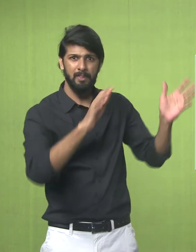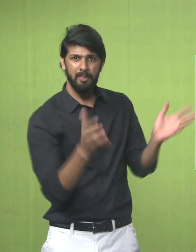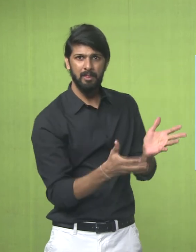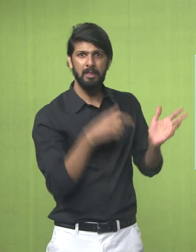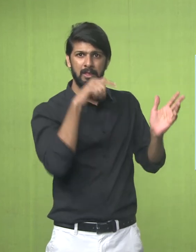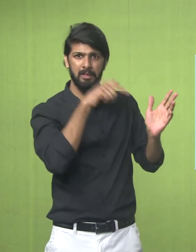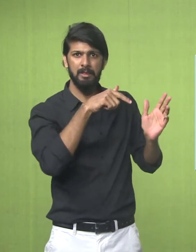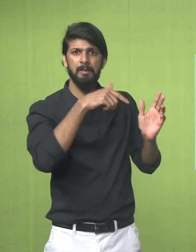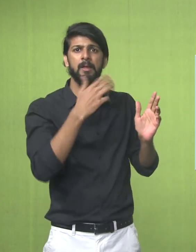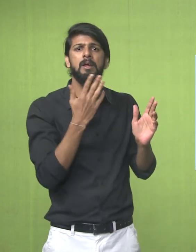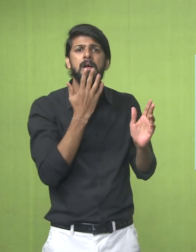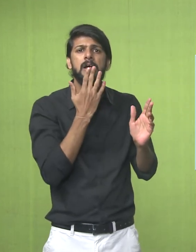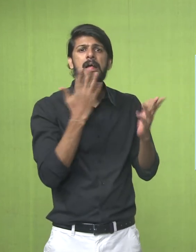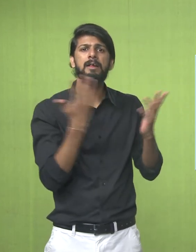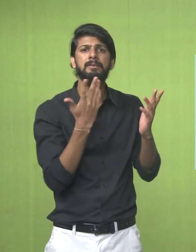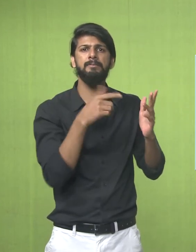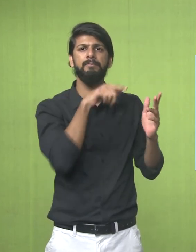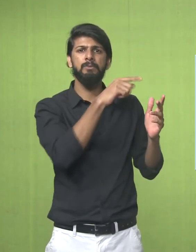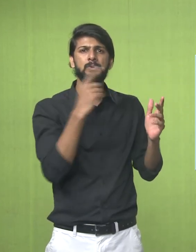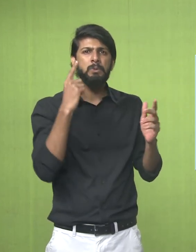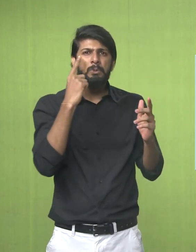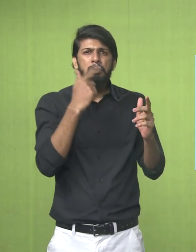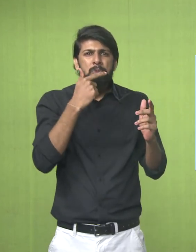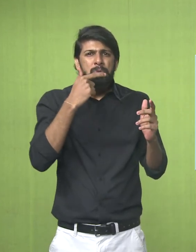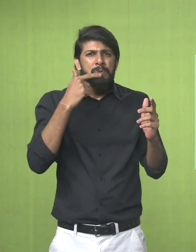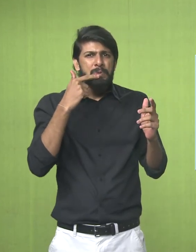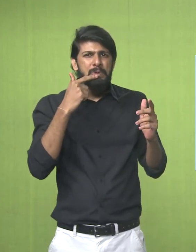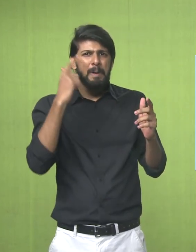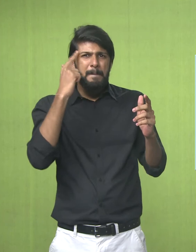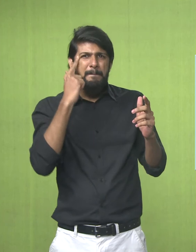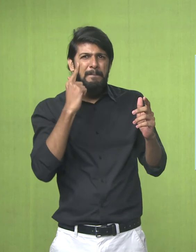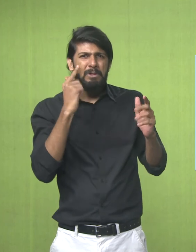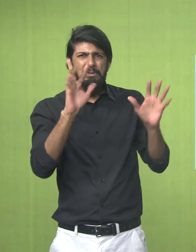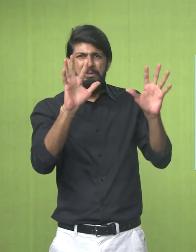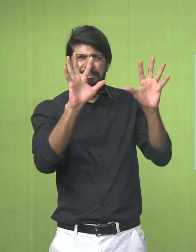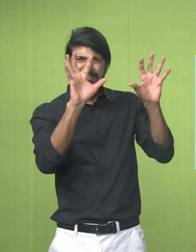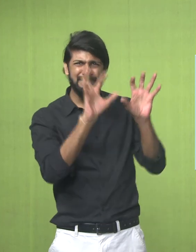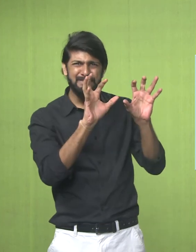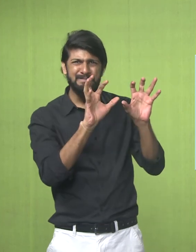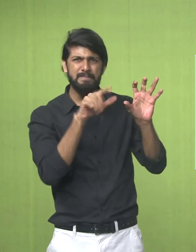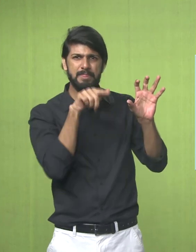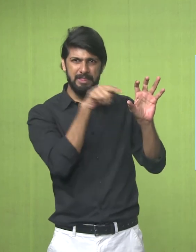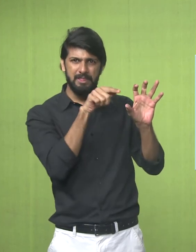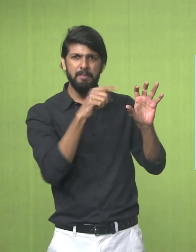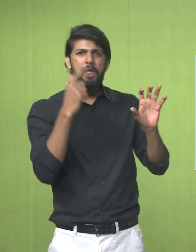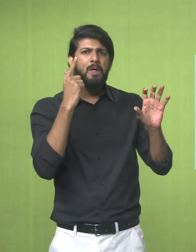The Indus pottery is coloured bright And dark, red or